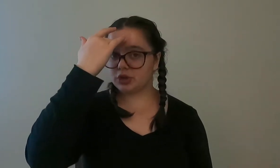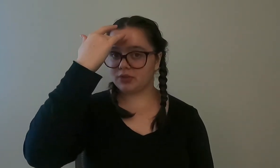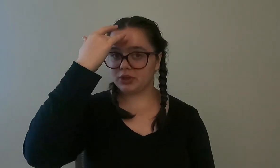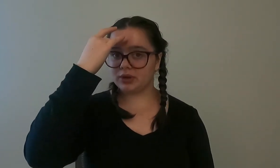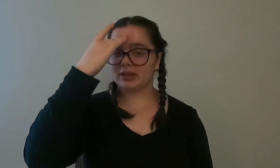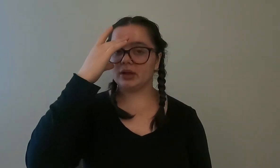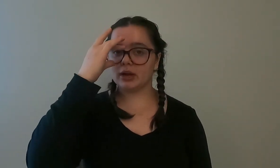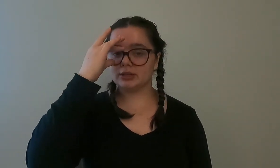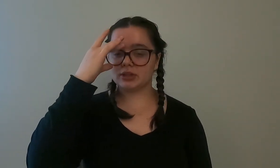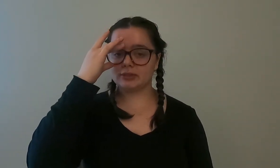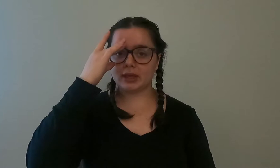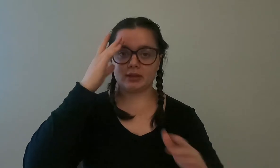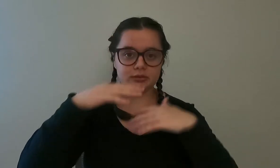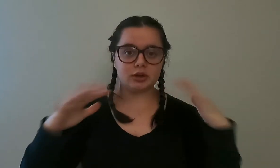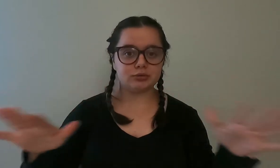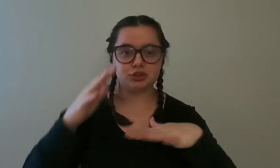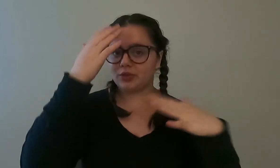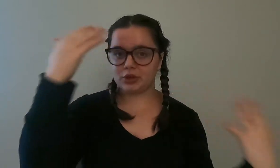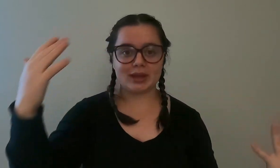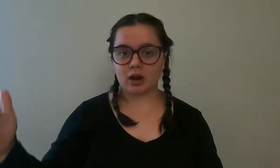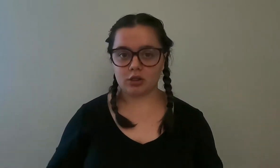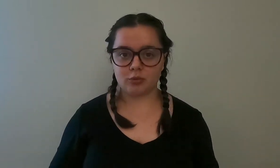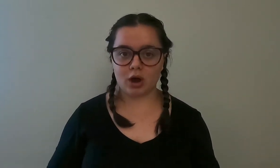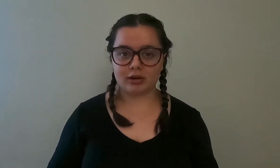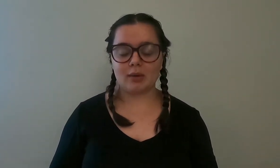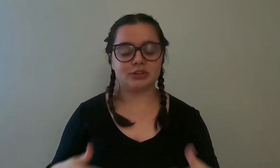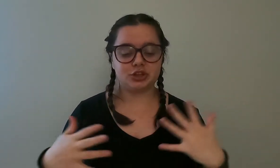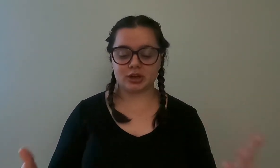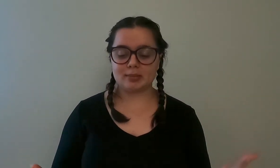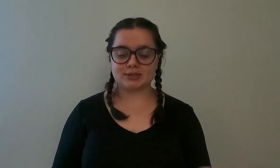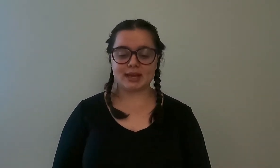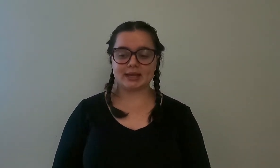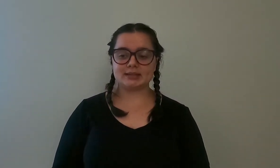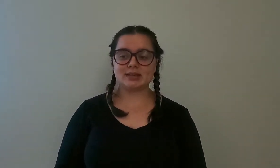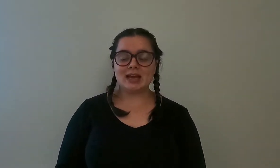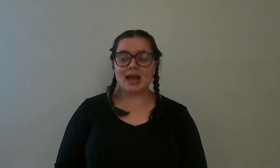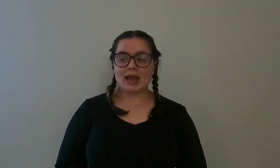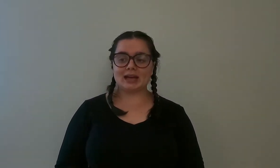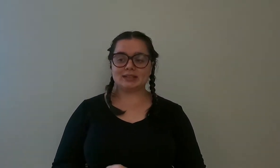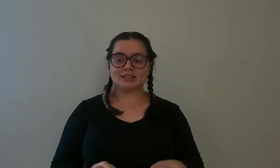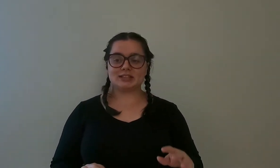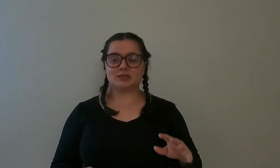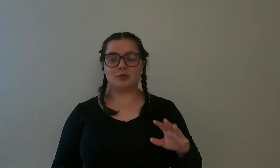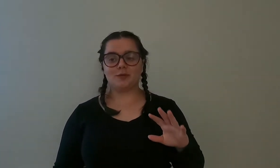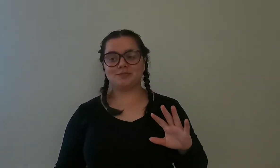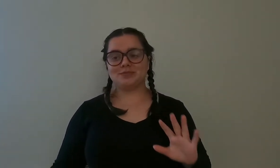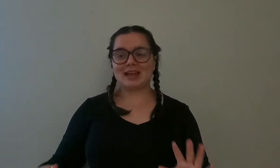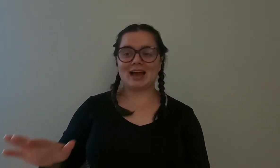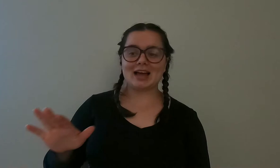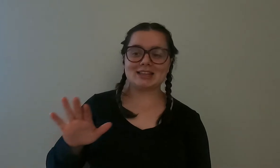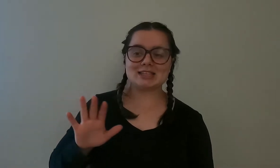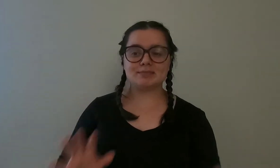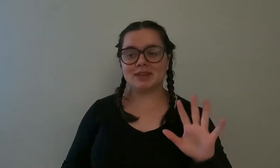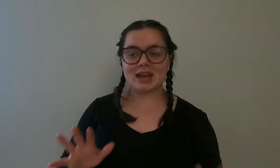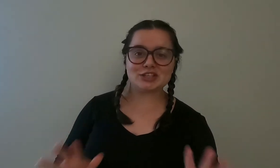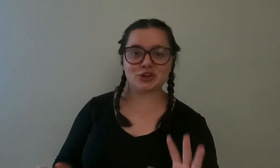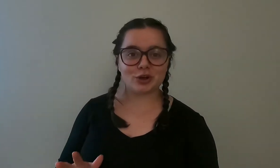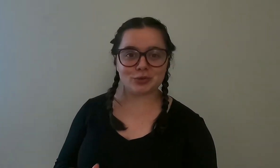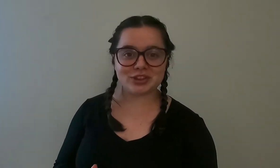show that you could clear it so that they you know show that you could get all the water out which took a couple seconds and something that i struggled with